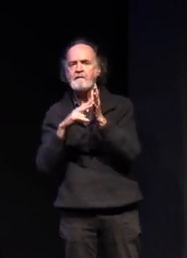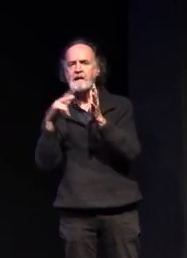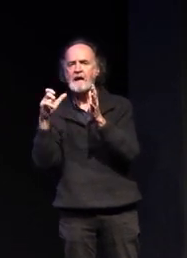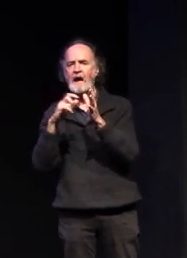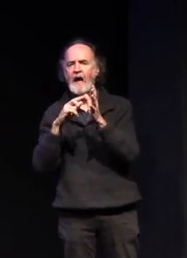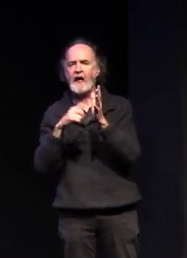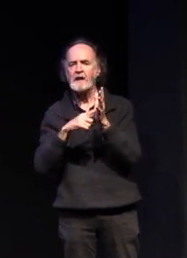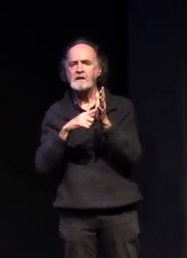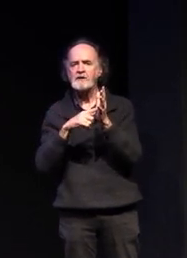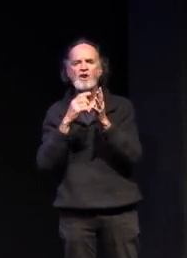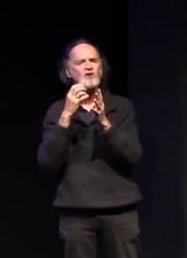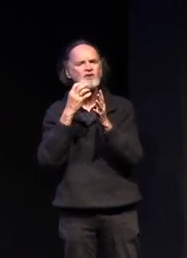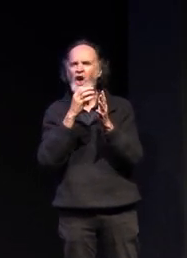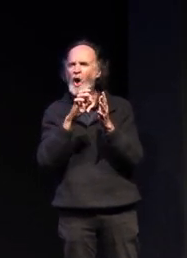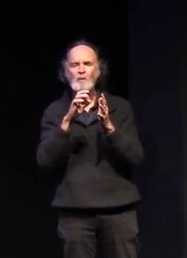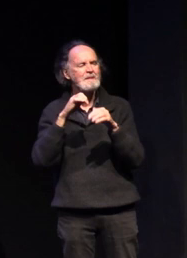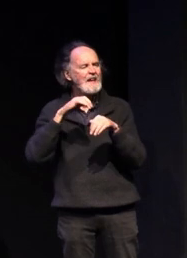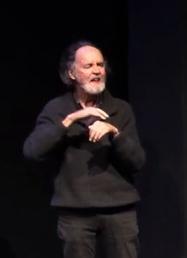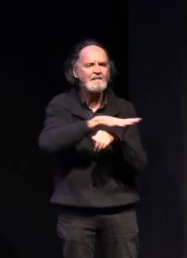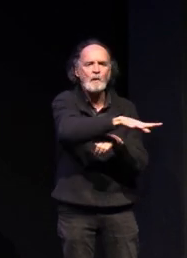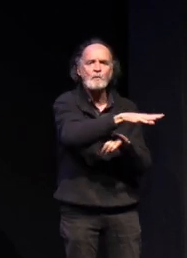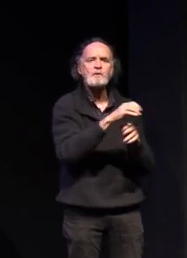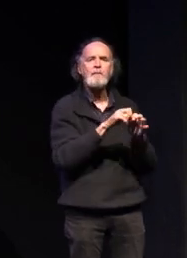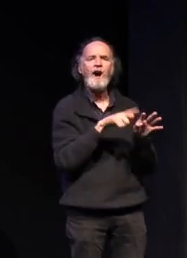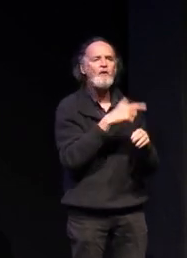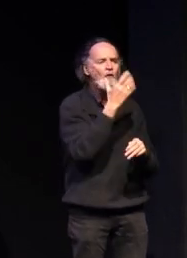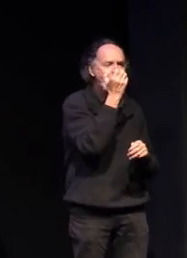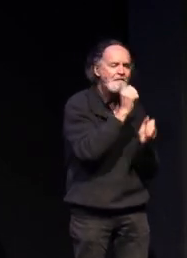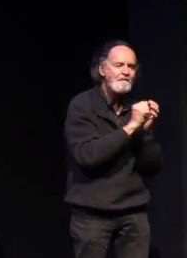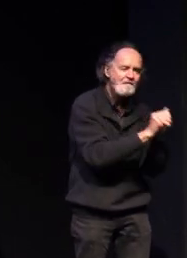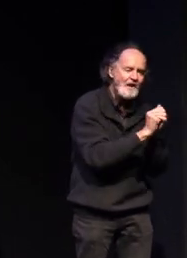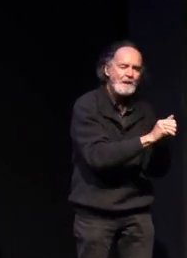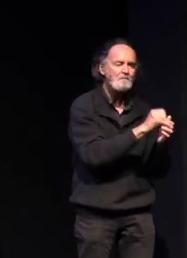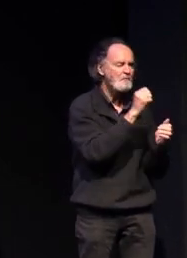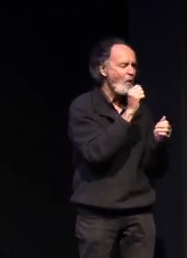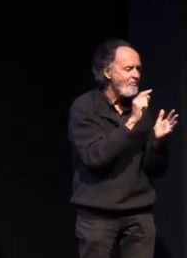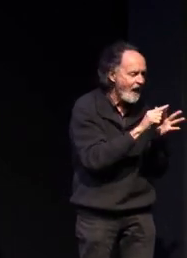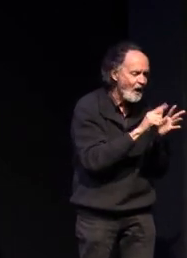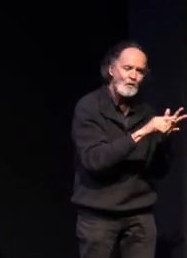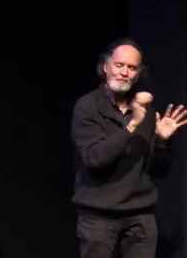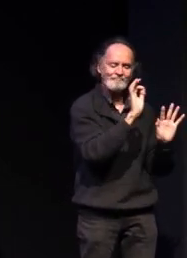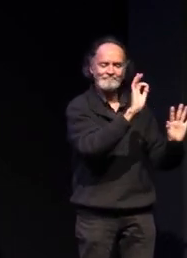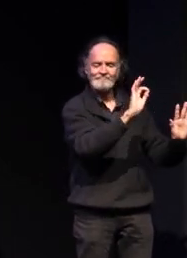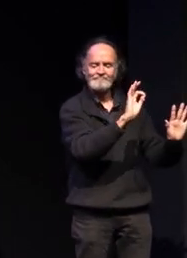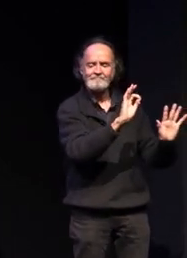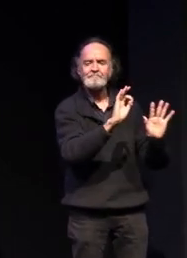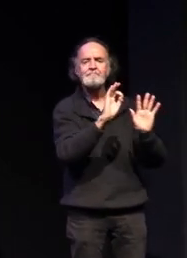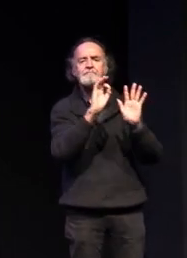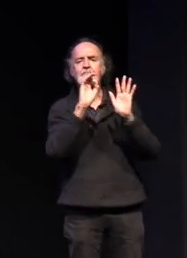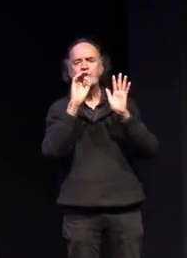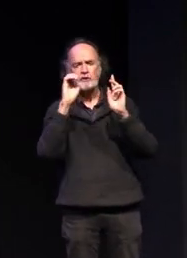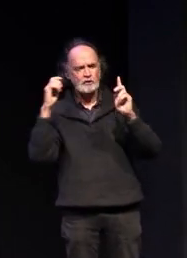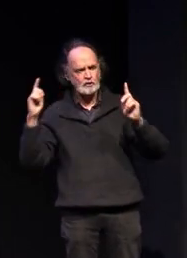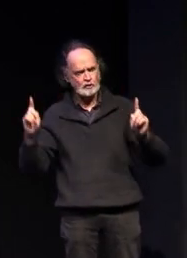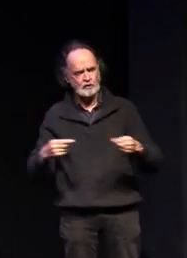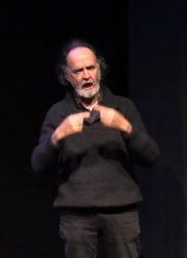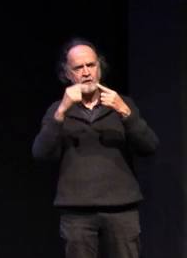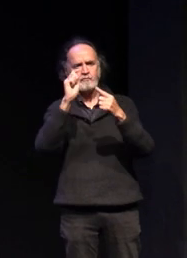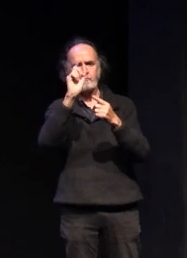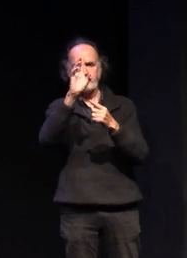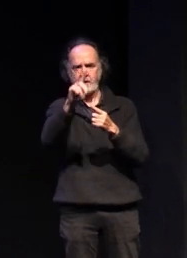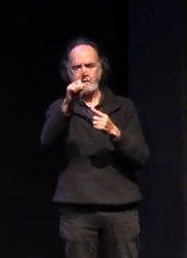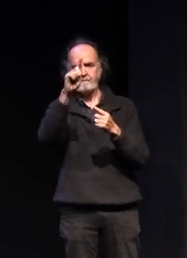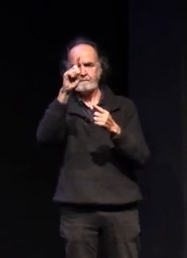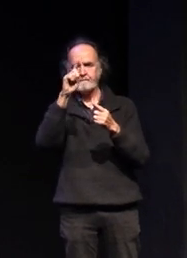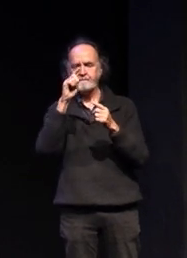your friends are doing or you know what you might think would be less work we want you to challenge yourself and make them